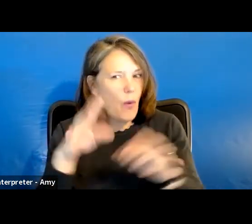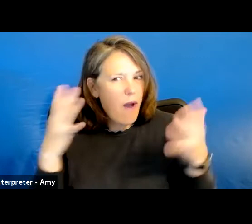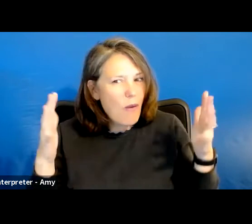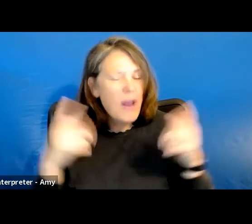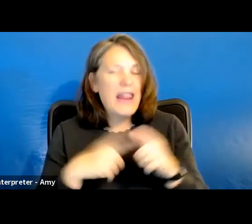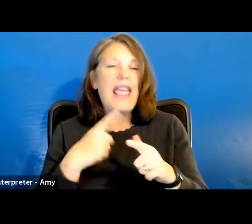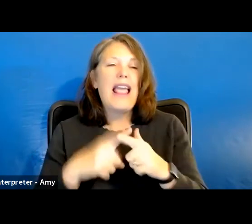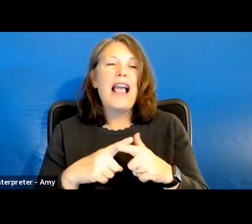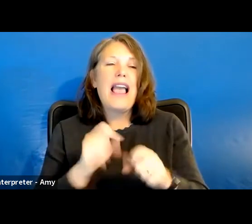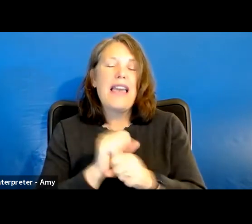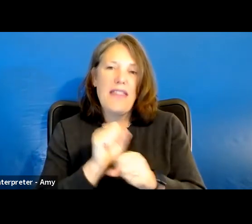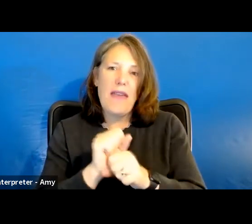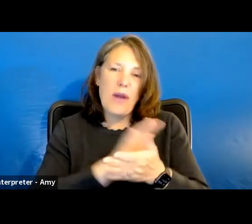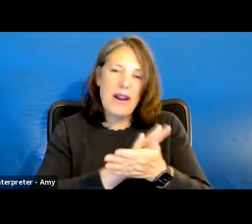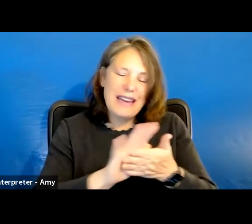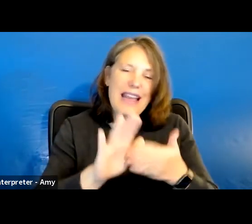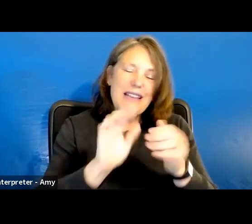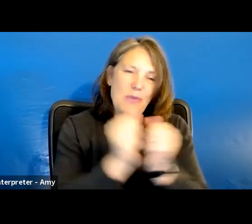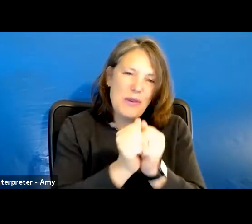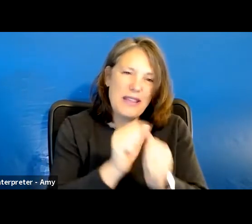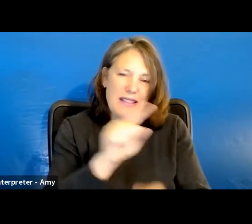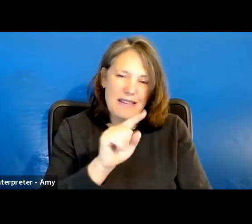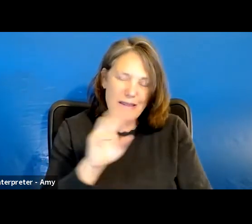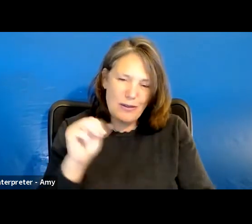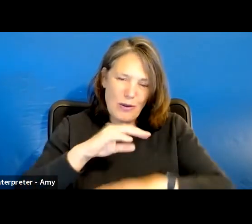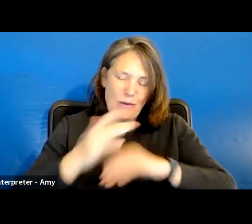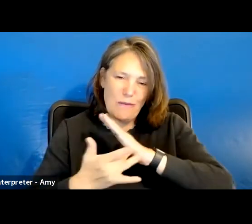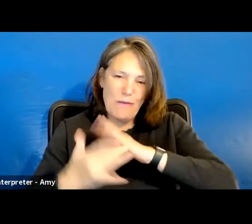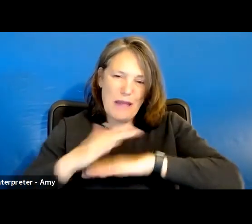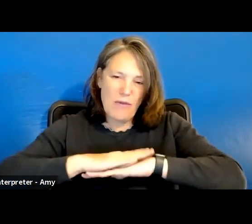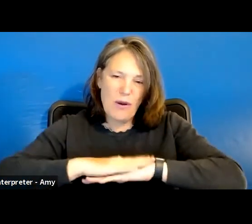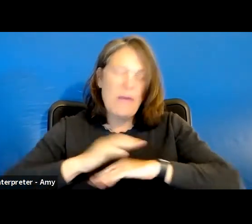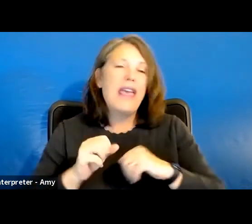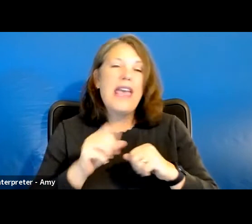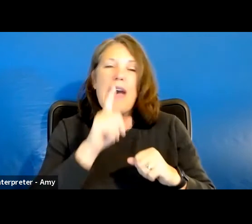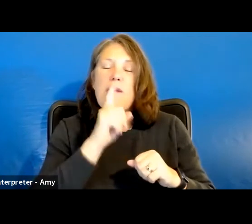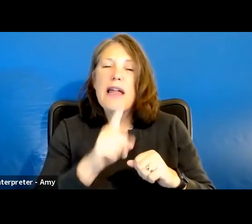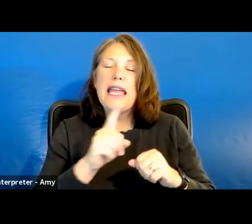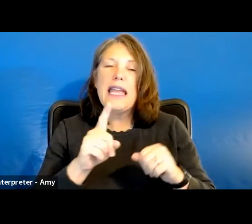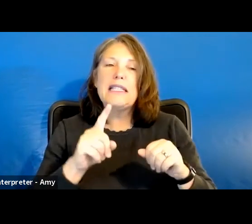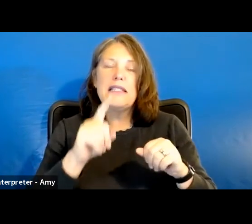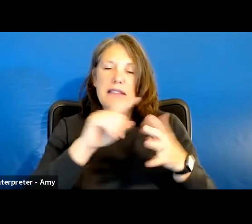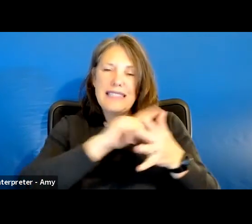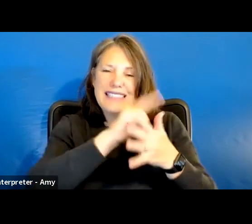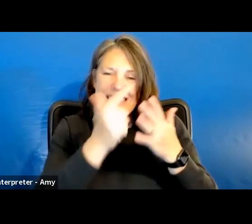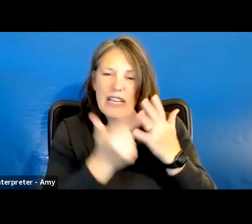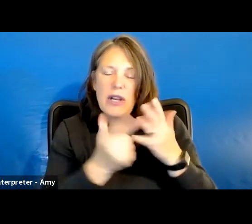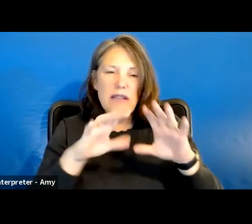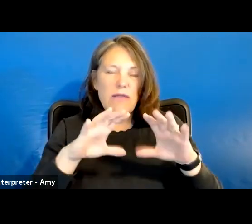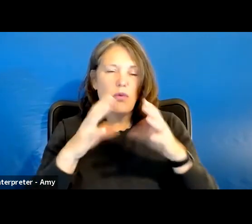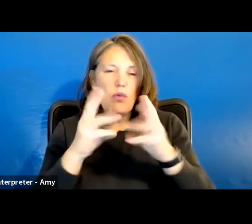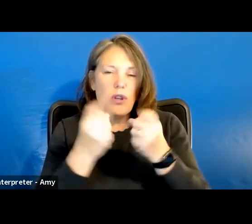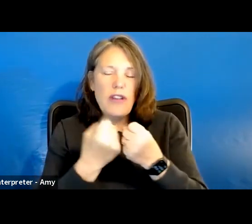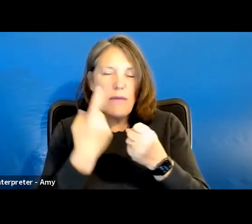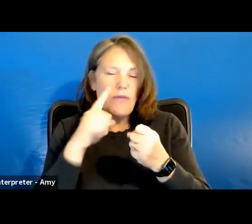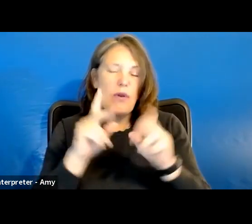work really nicely with the Zoom platform. It's a series of group workshops for people with disabilities, which